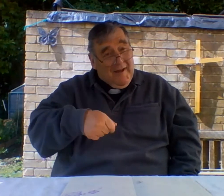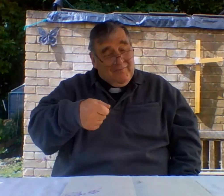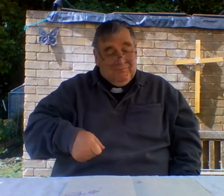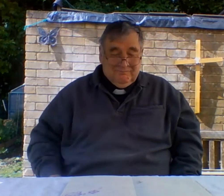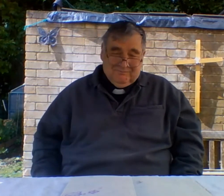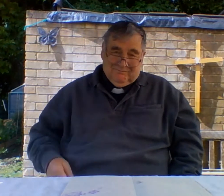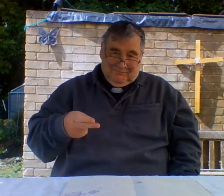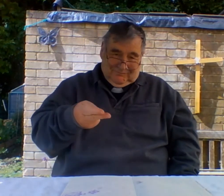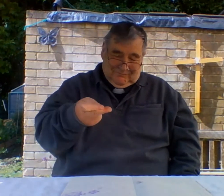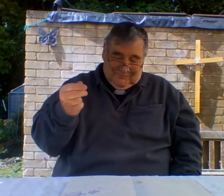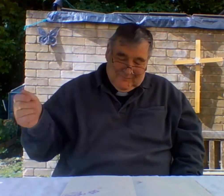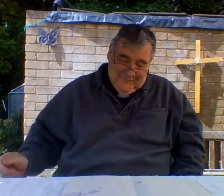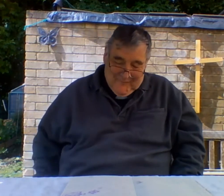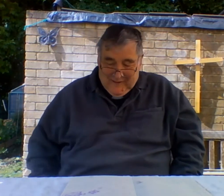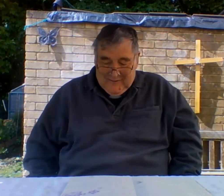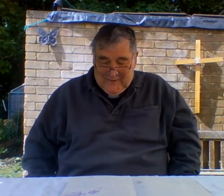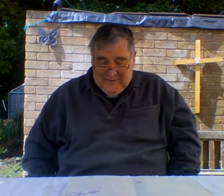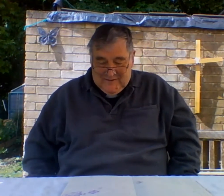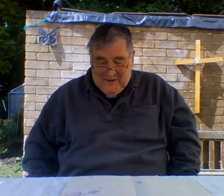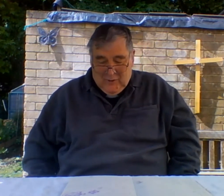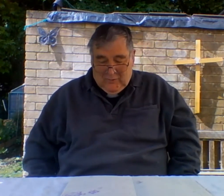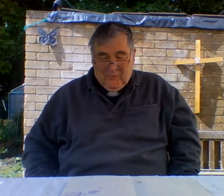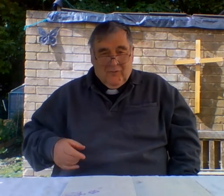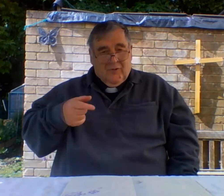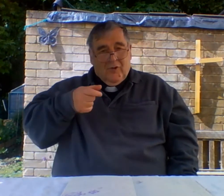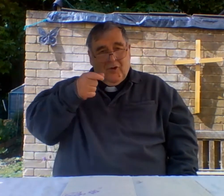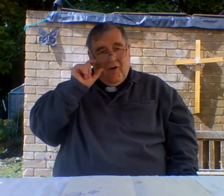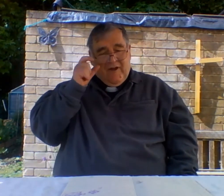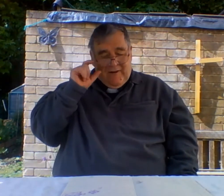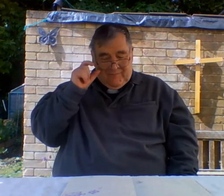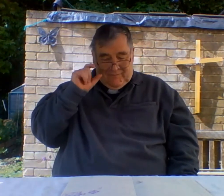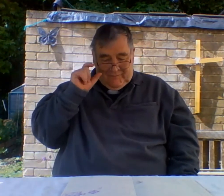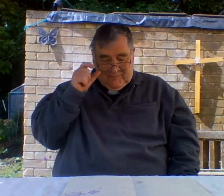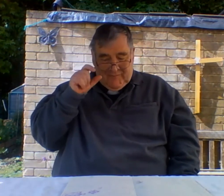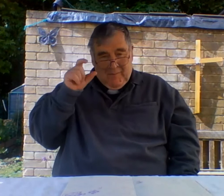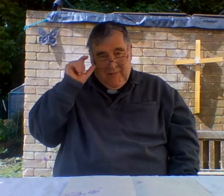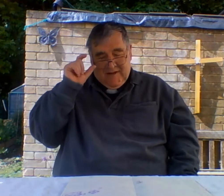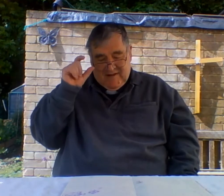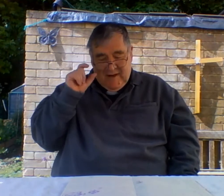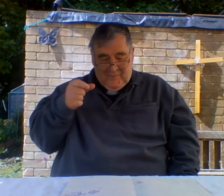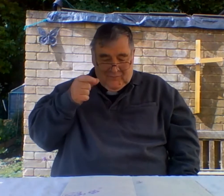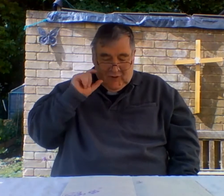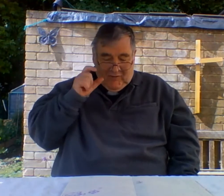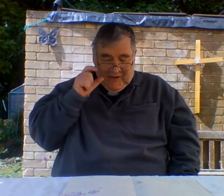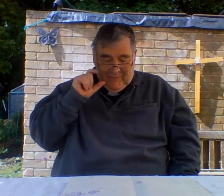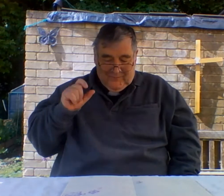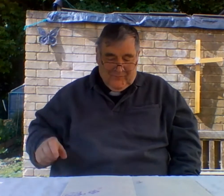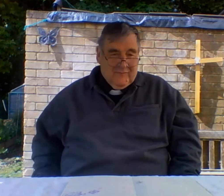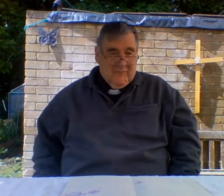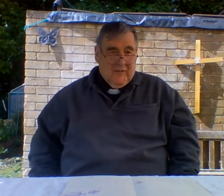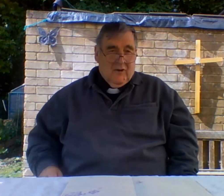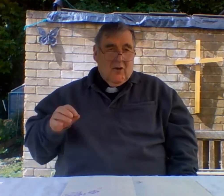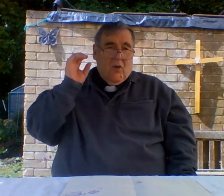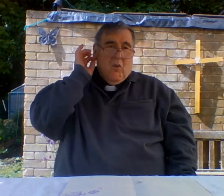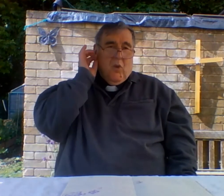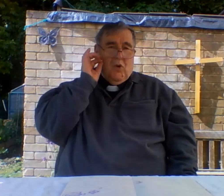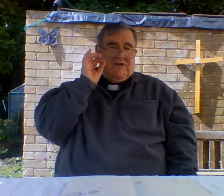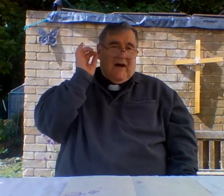and so on coffee big C coffee water